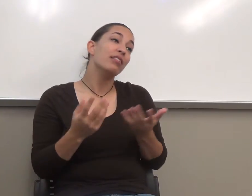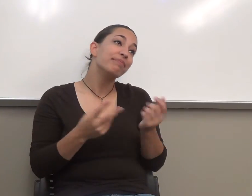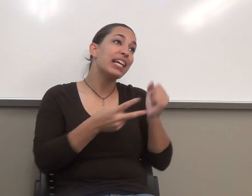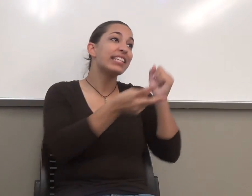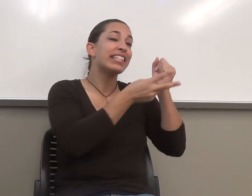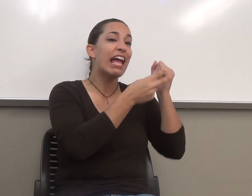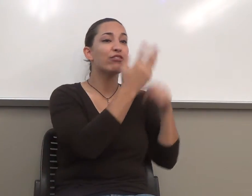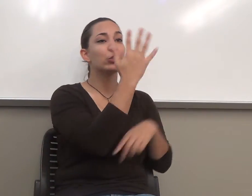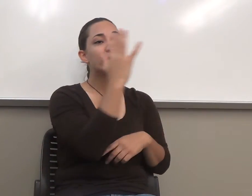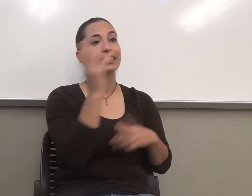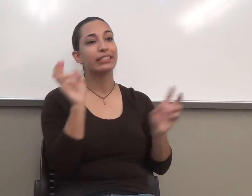So you click on this.